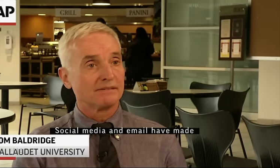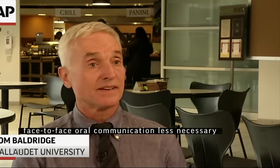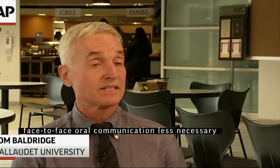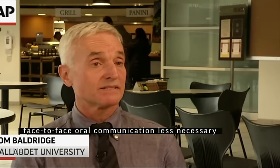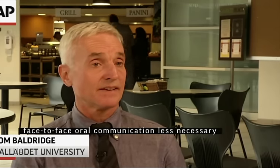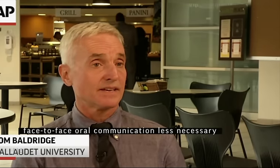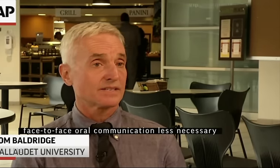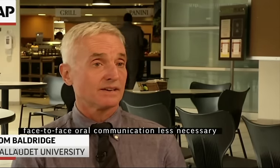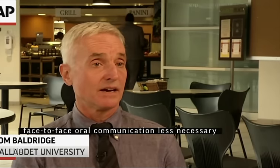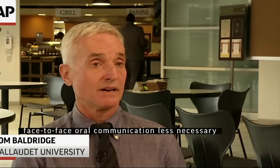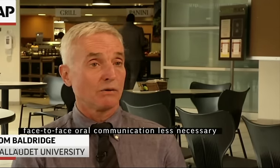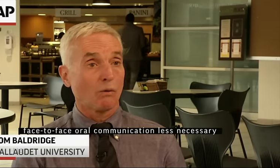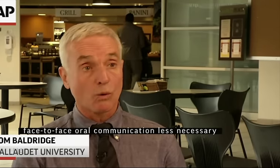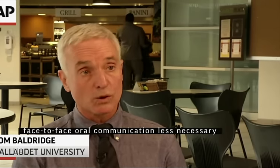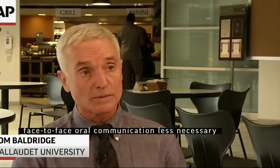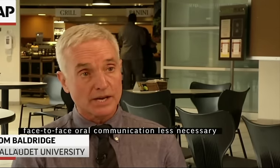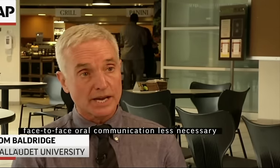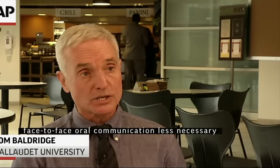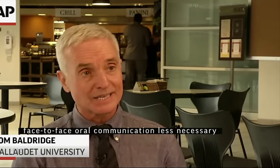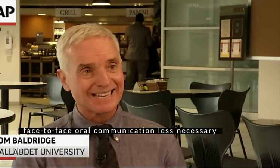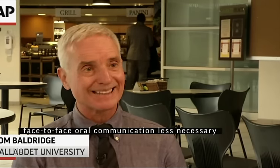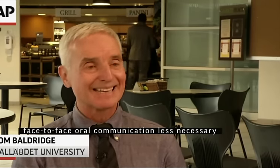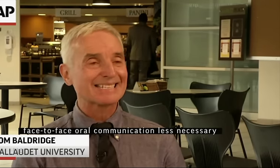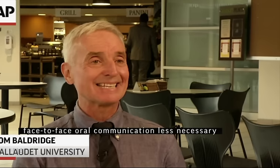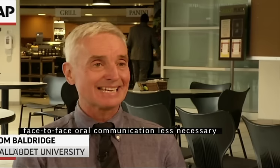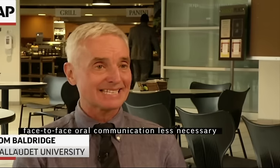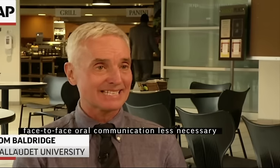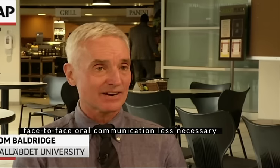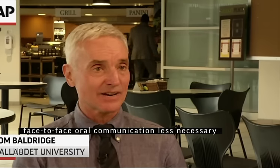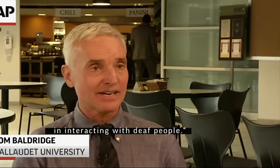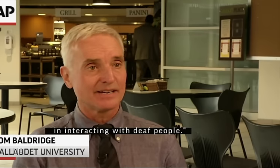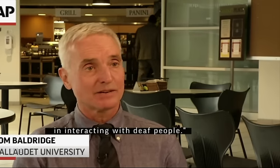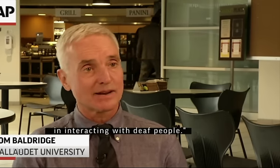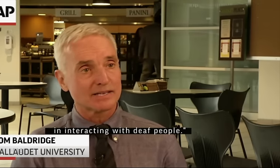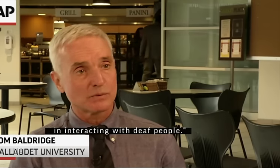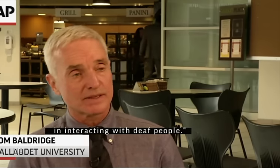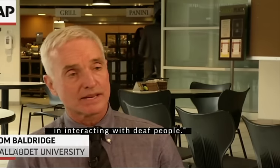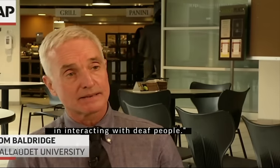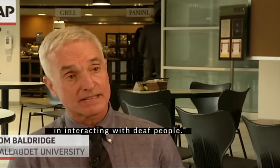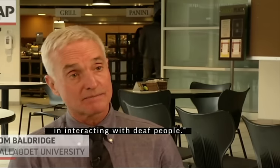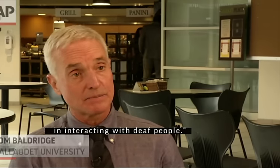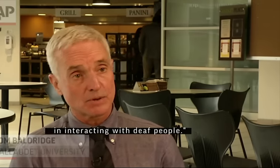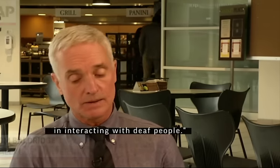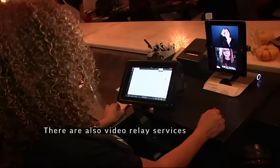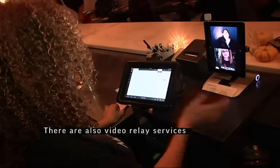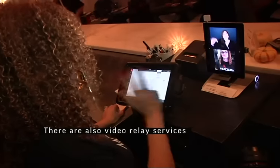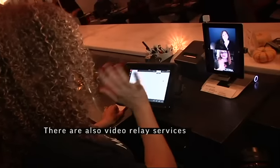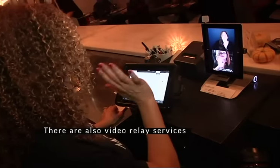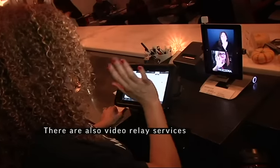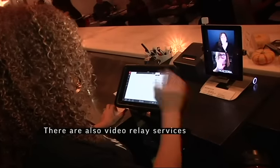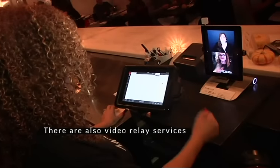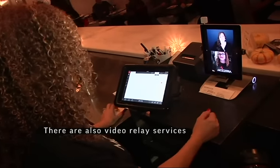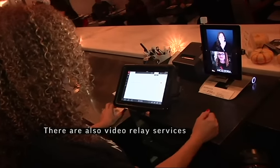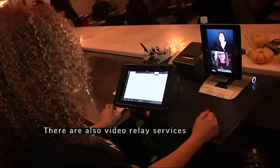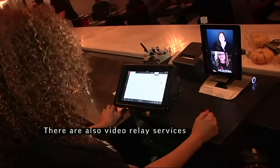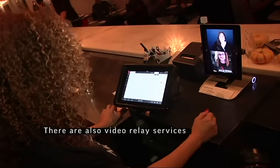face-to-face oral communication less necessary in interacting with deaf people. There are also video relay